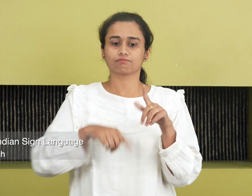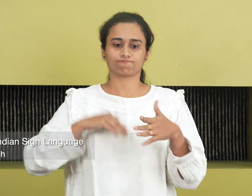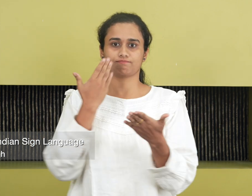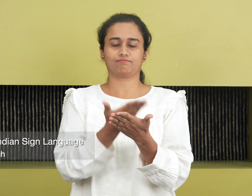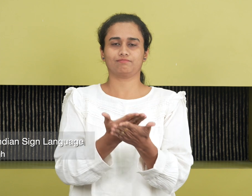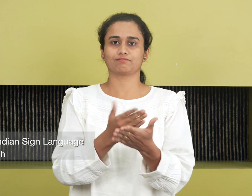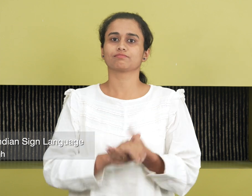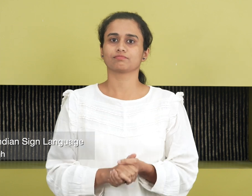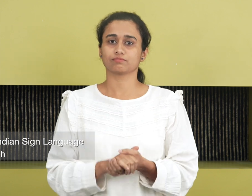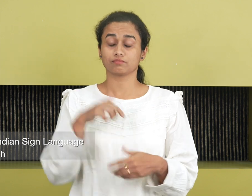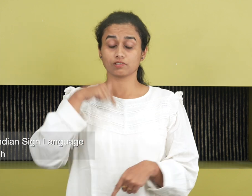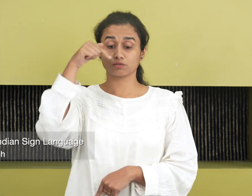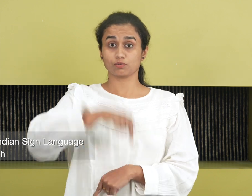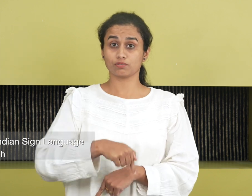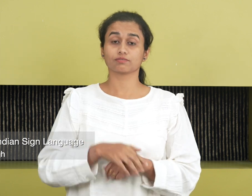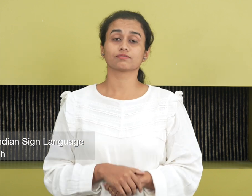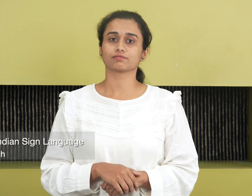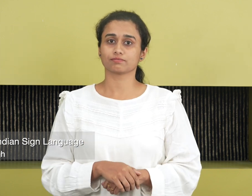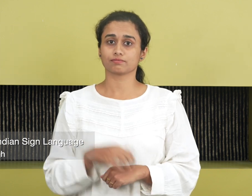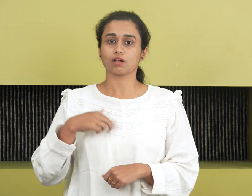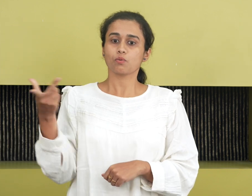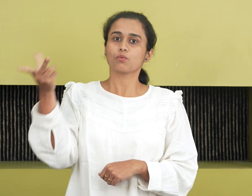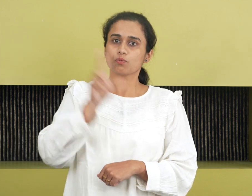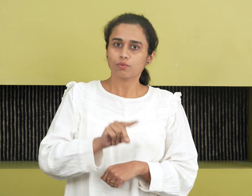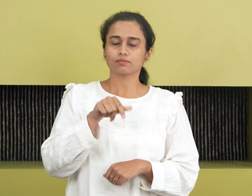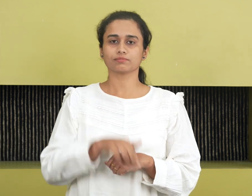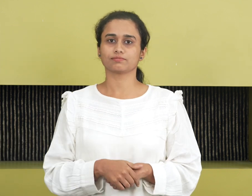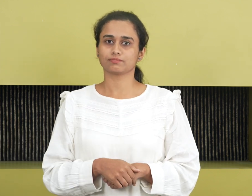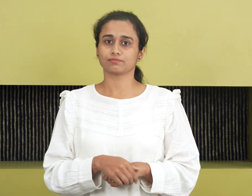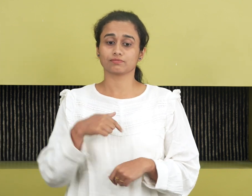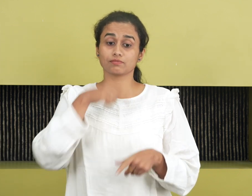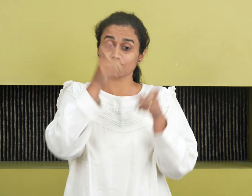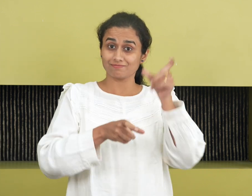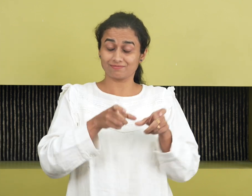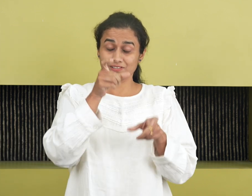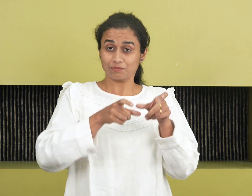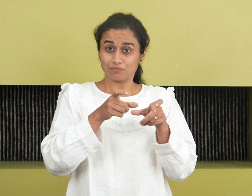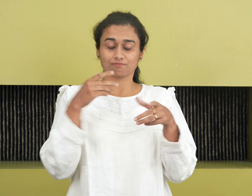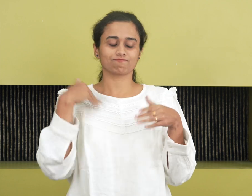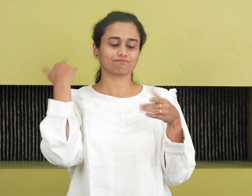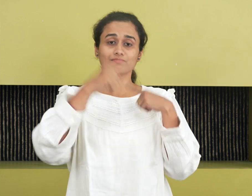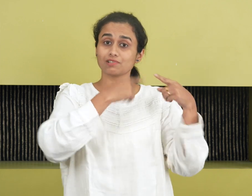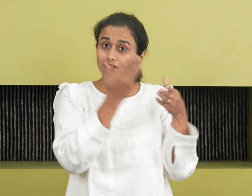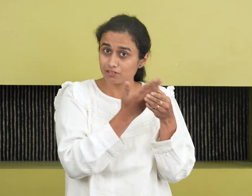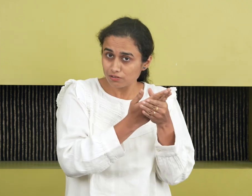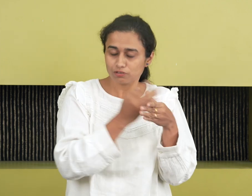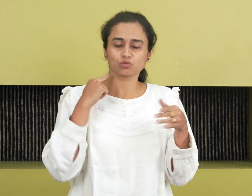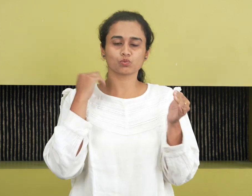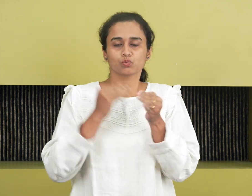Today, once again, the People's Archive of Rural India celebrates both